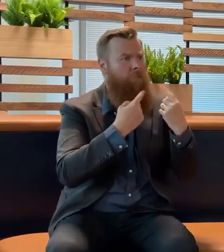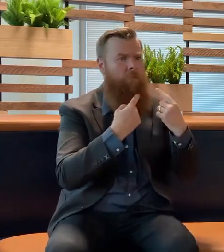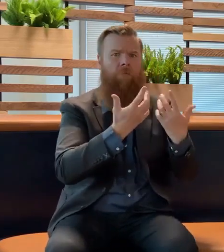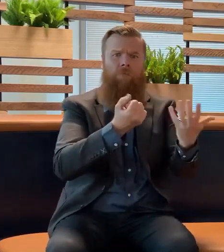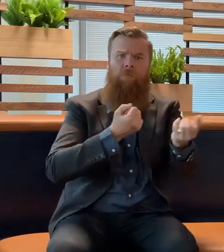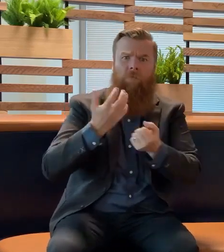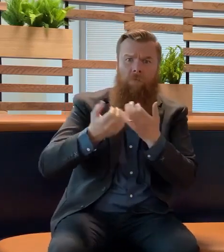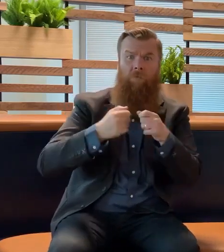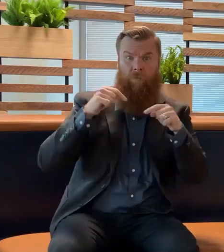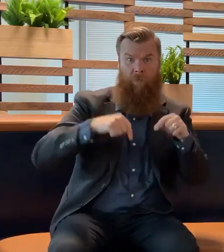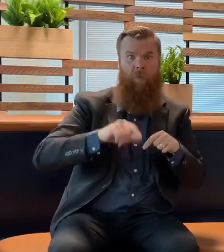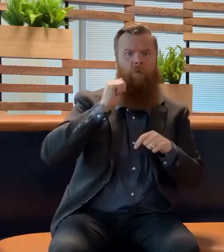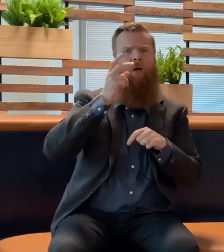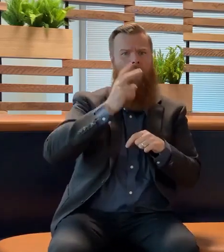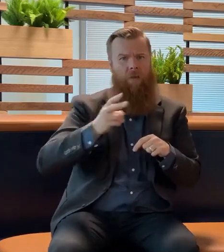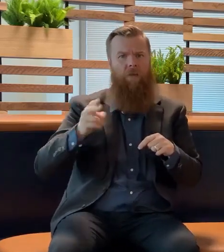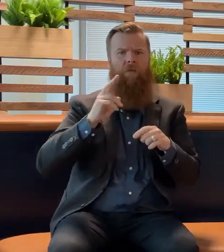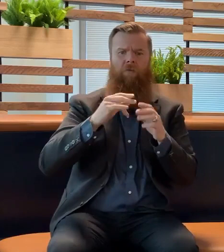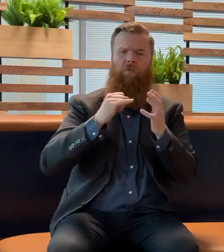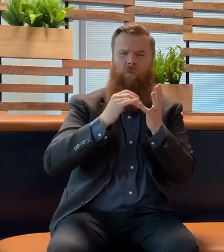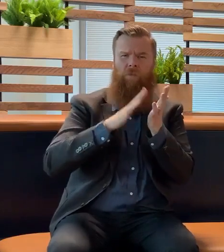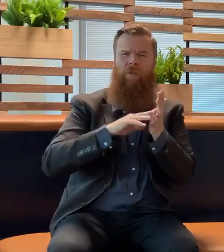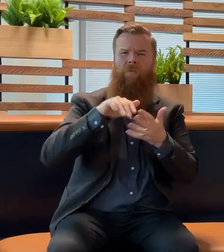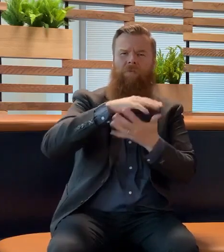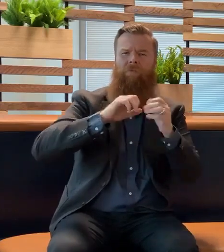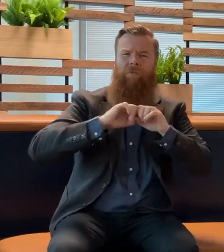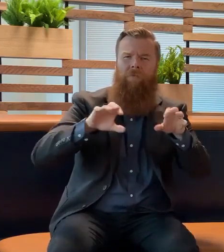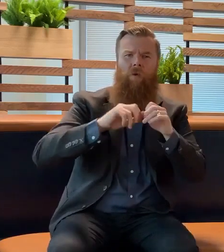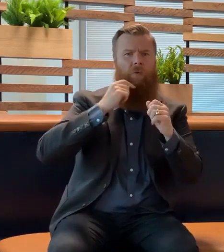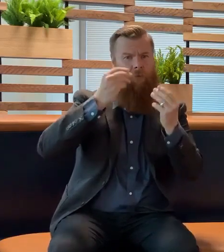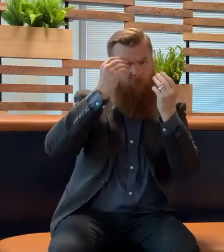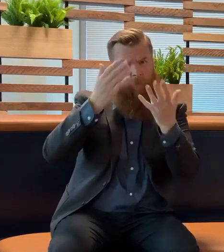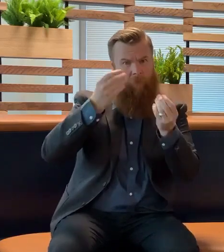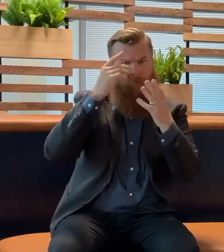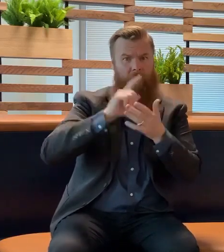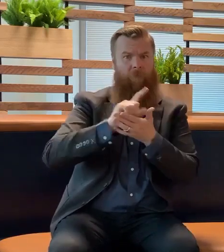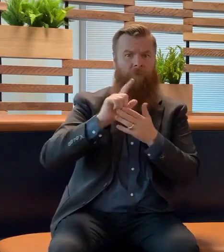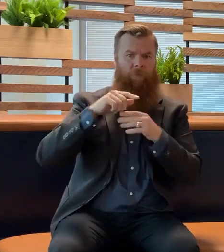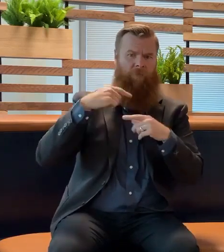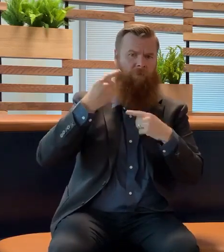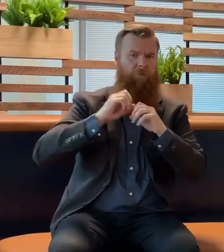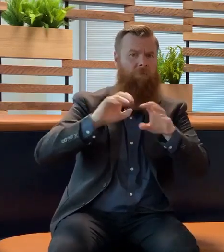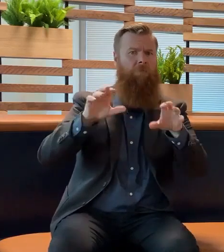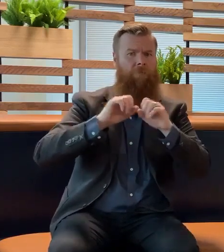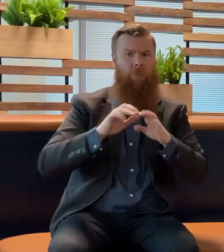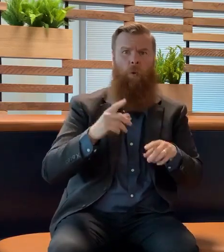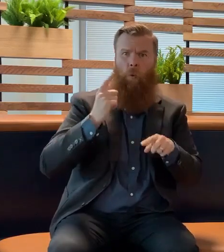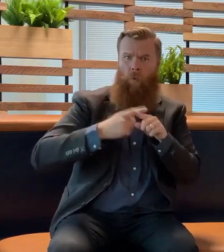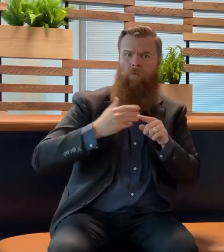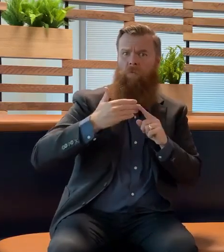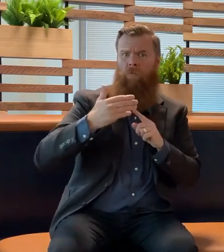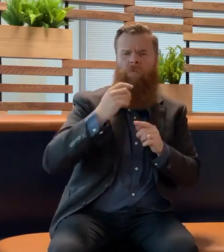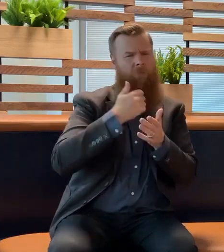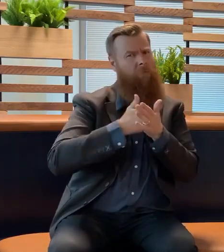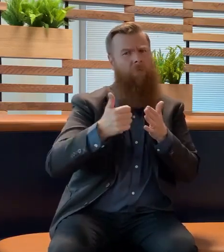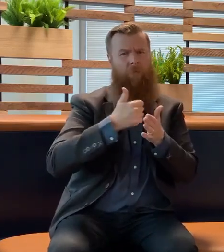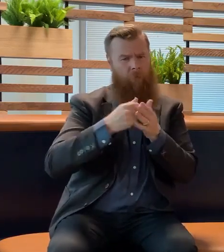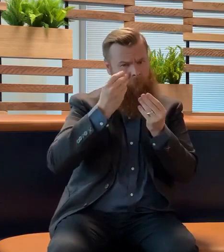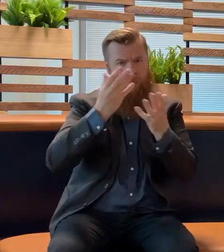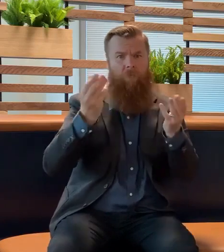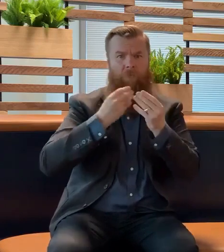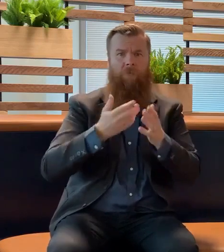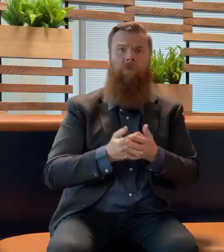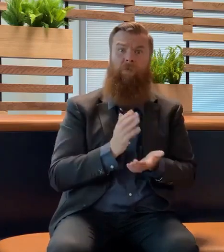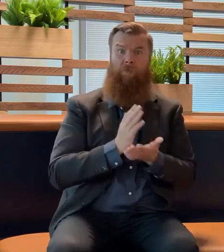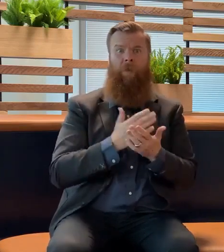as well as other forums, to make sure that that information is shared quickly and reliably. So please keep watching out for